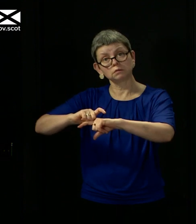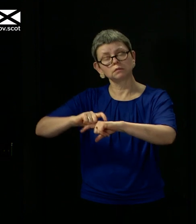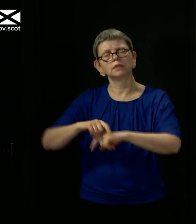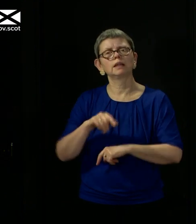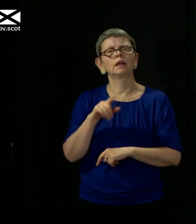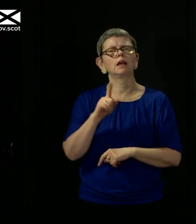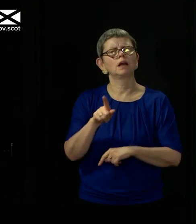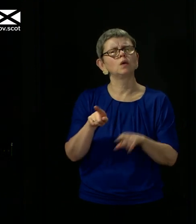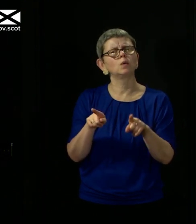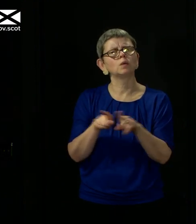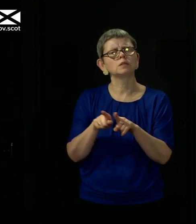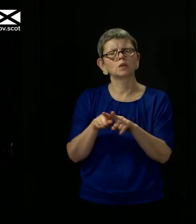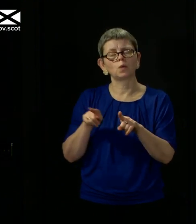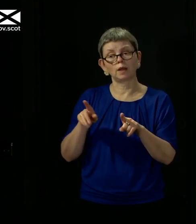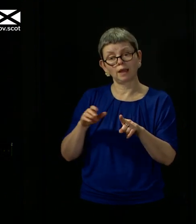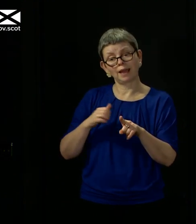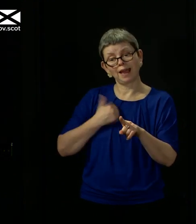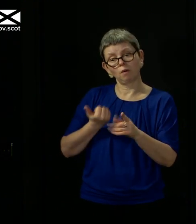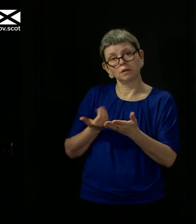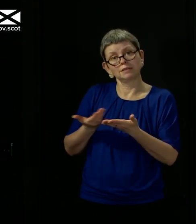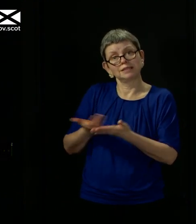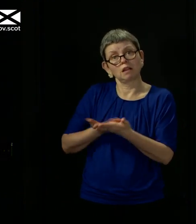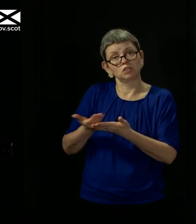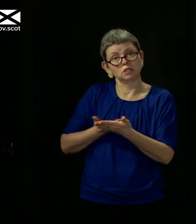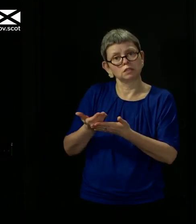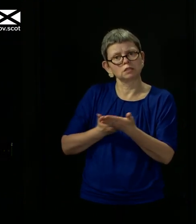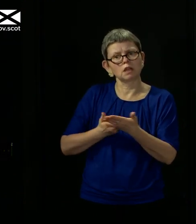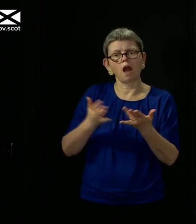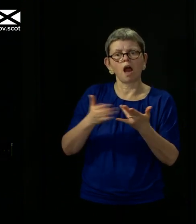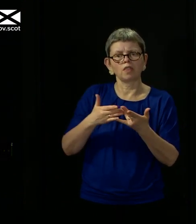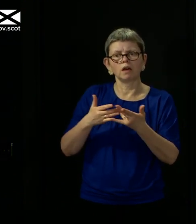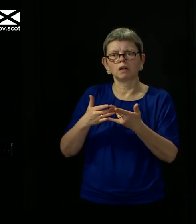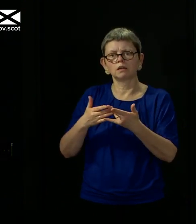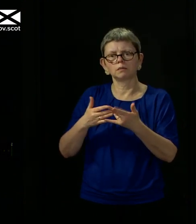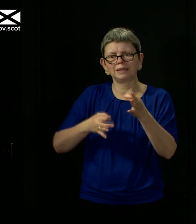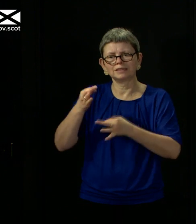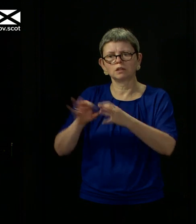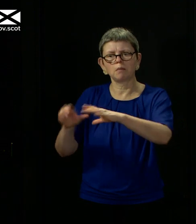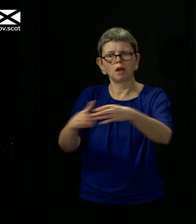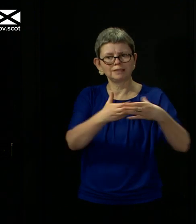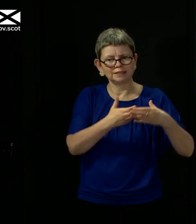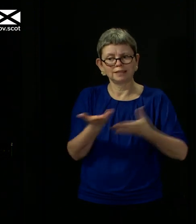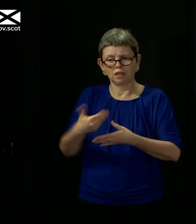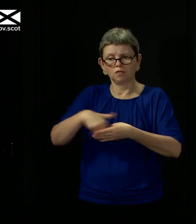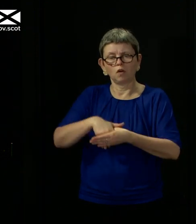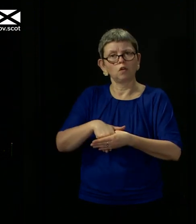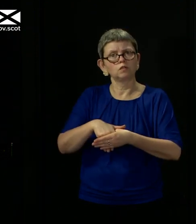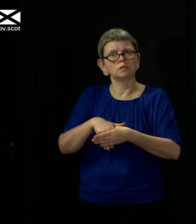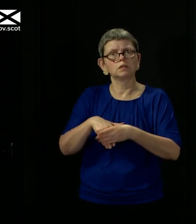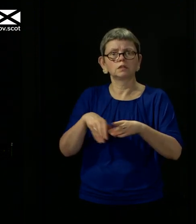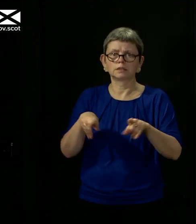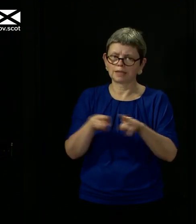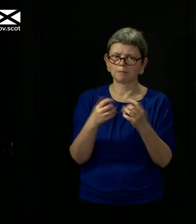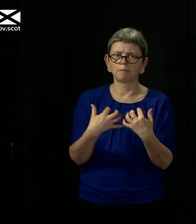that as part of the overall discussion we're having, opposition parties being involved in that, just as the public must be involved in that, is